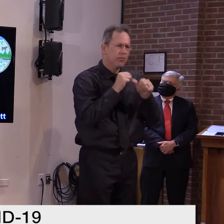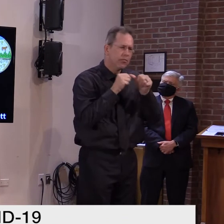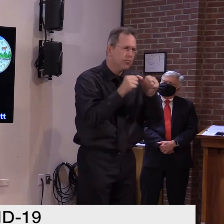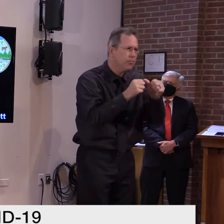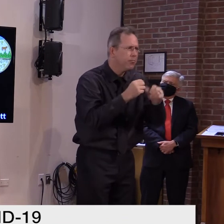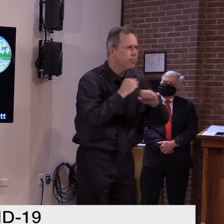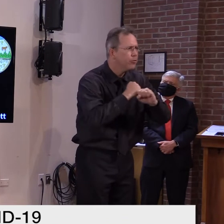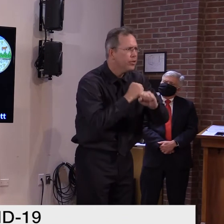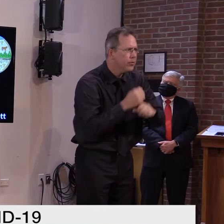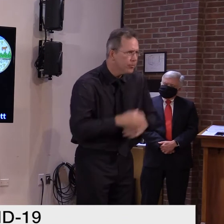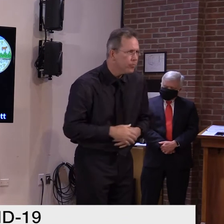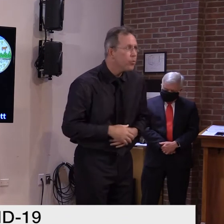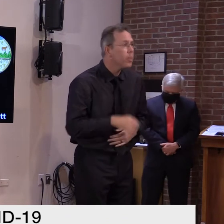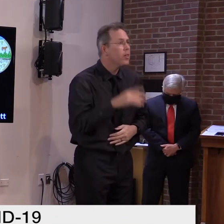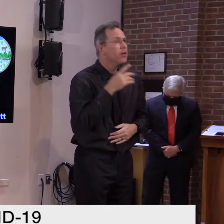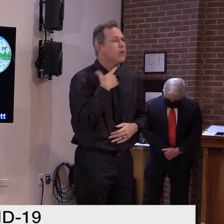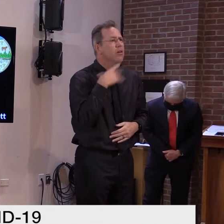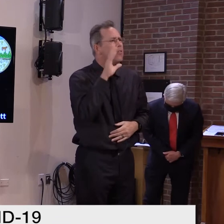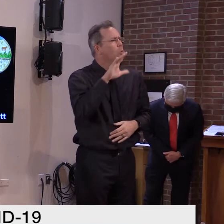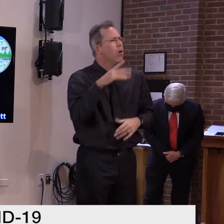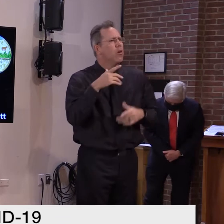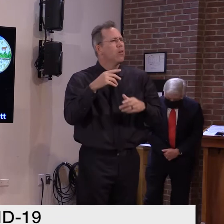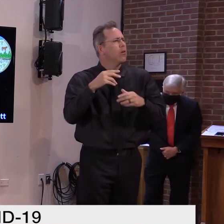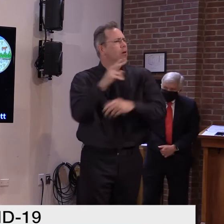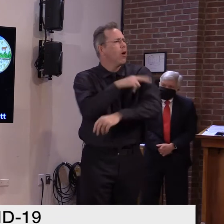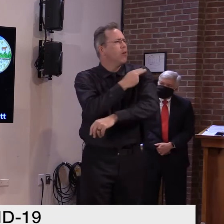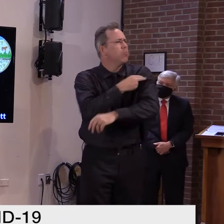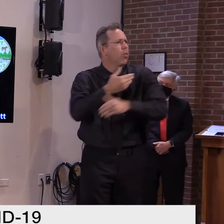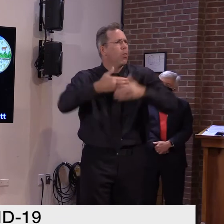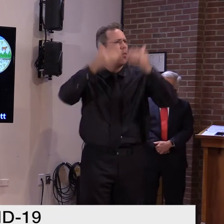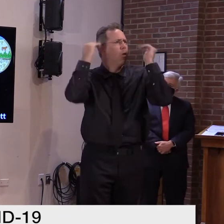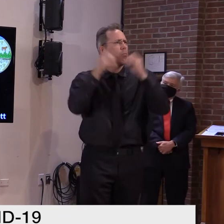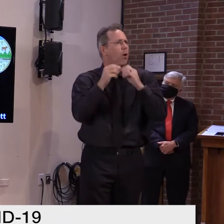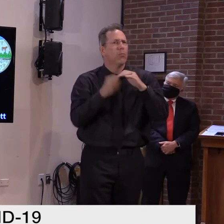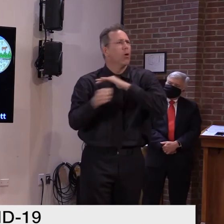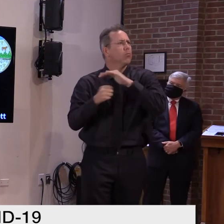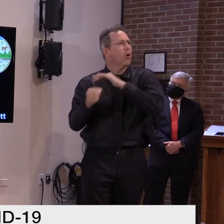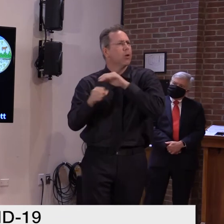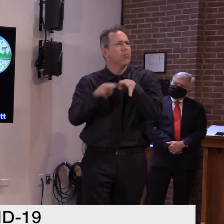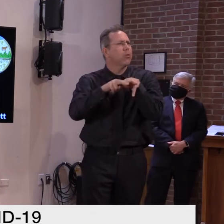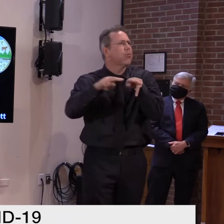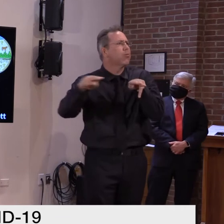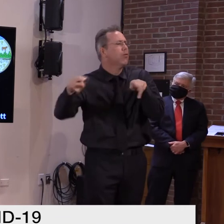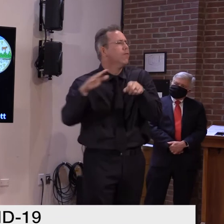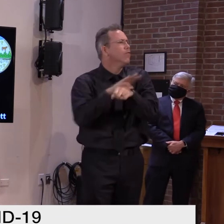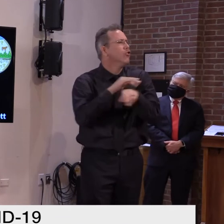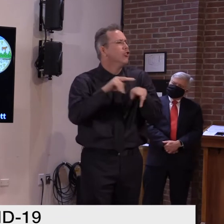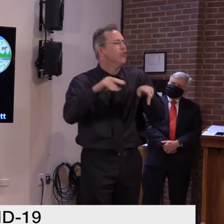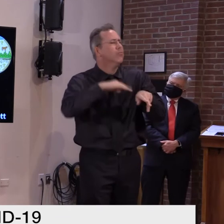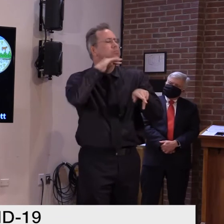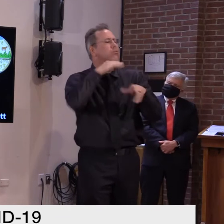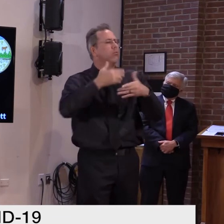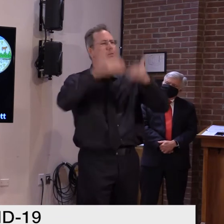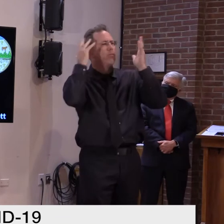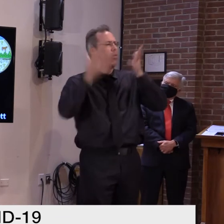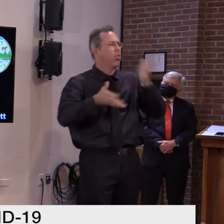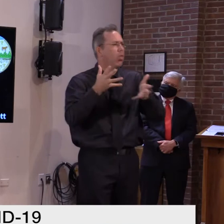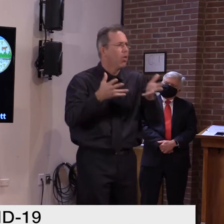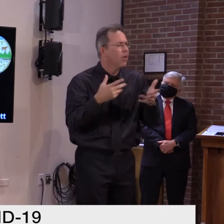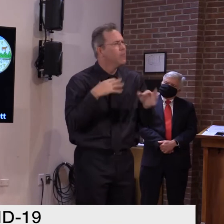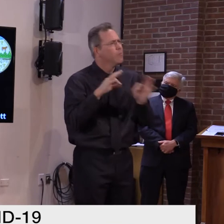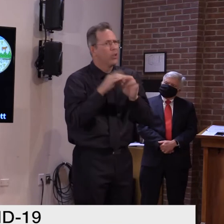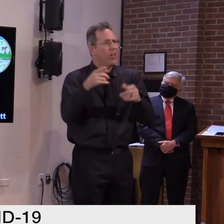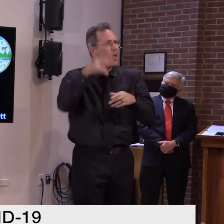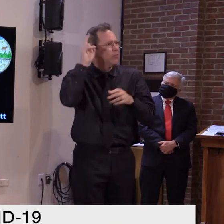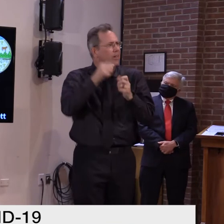overwhelm our hospitals and save lives. It's about keeping our kids in school and our workers working.